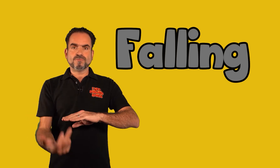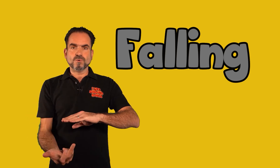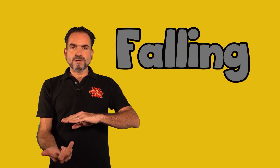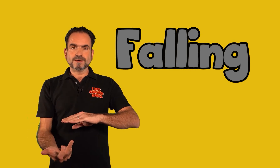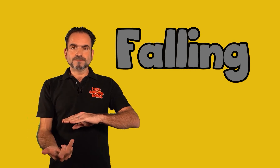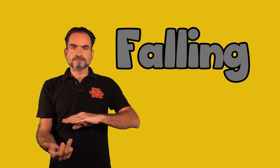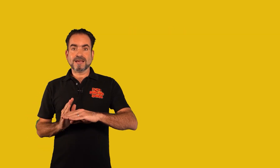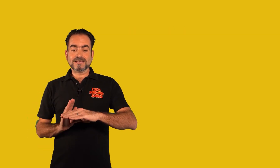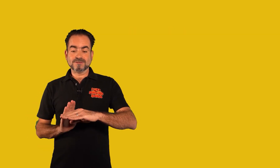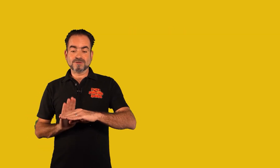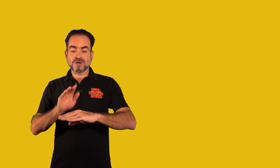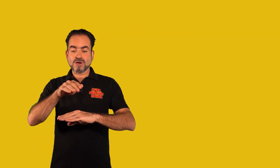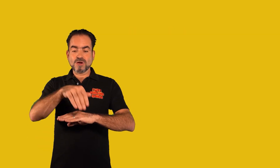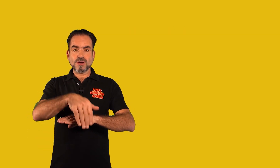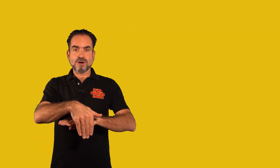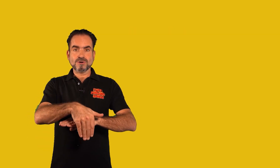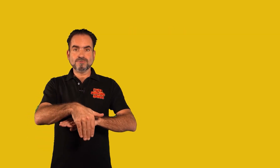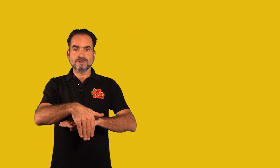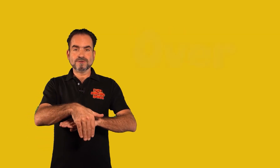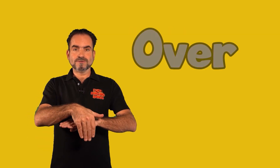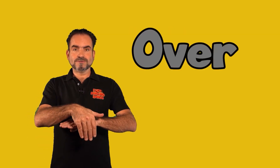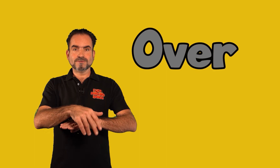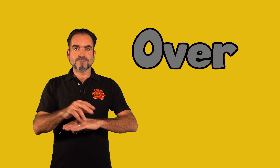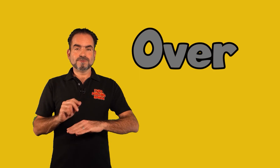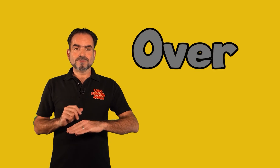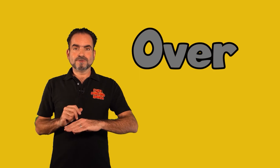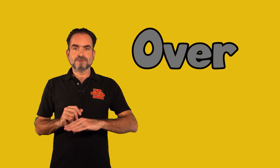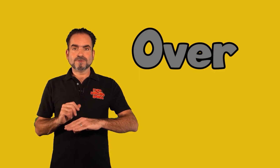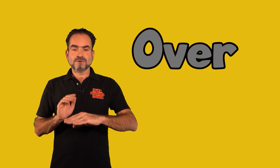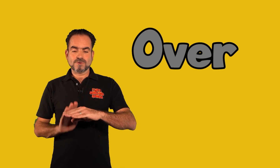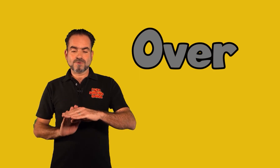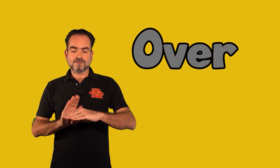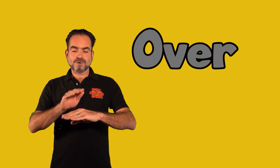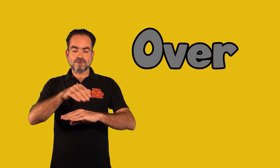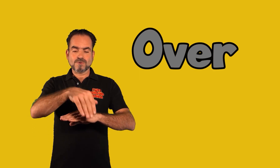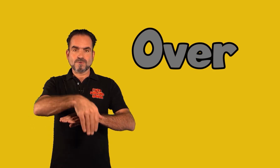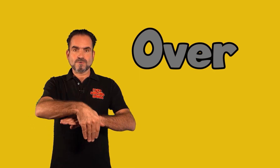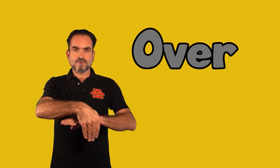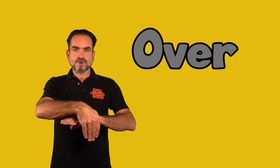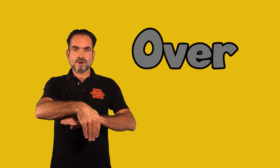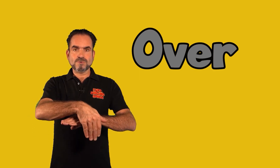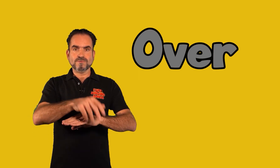and over over